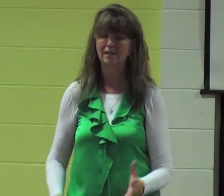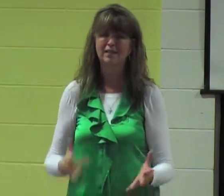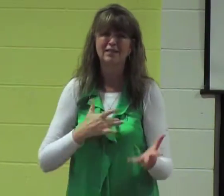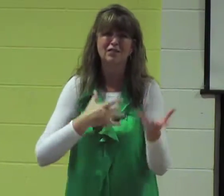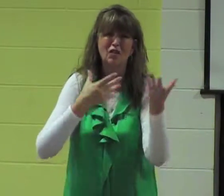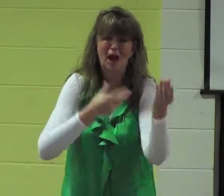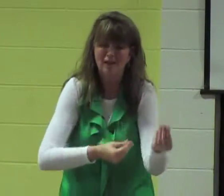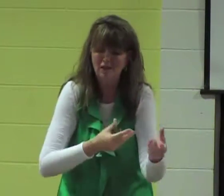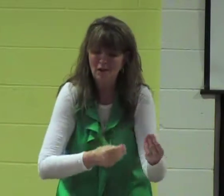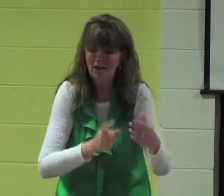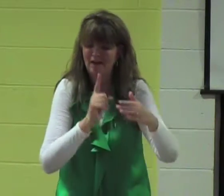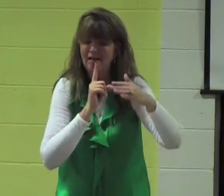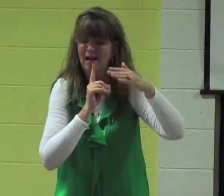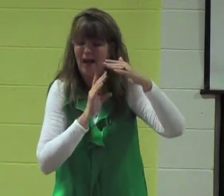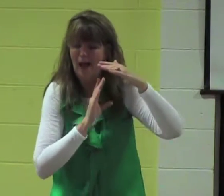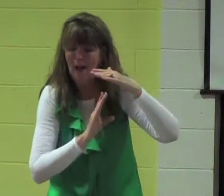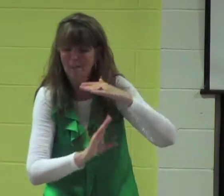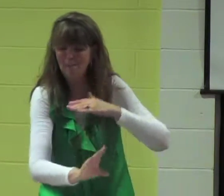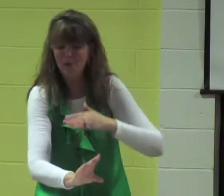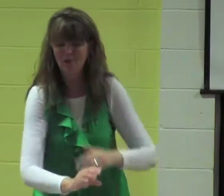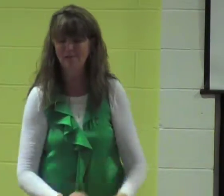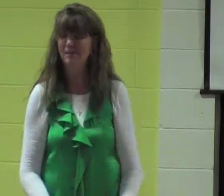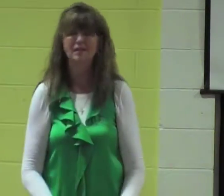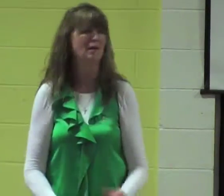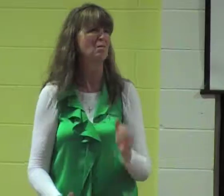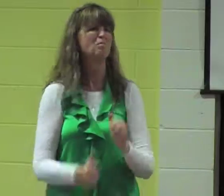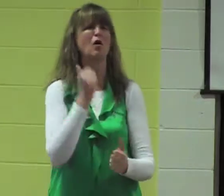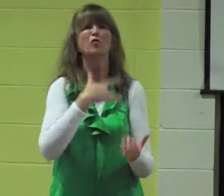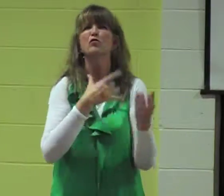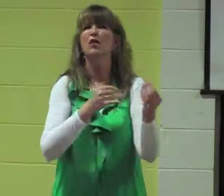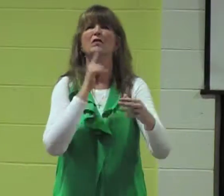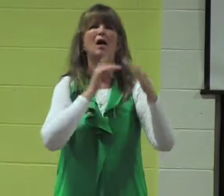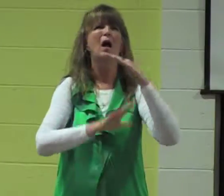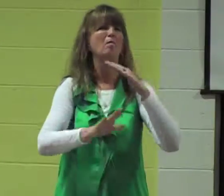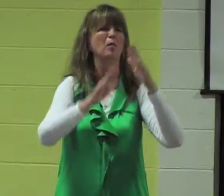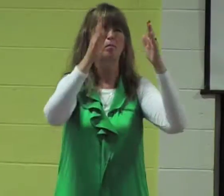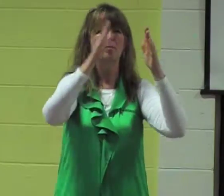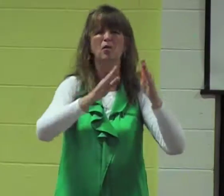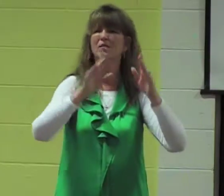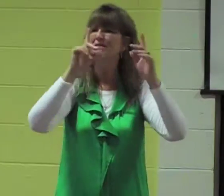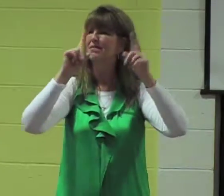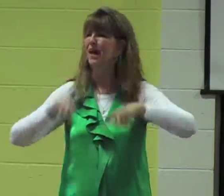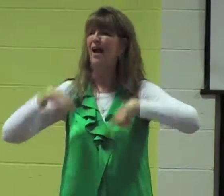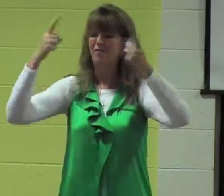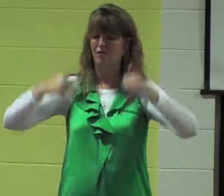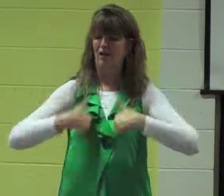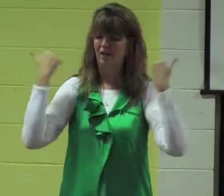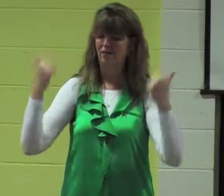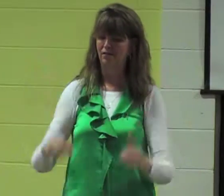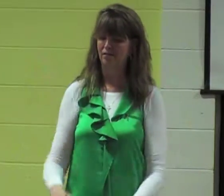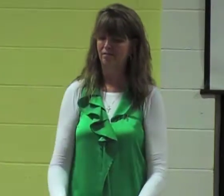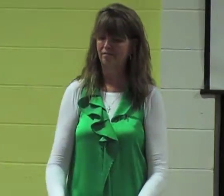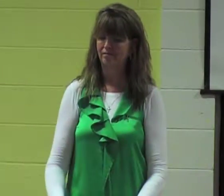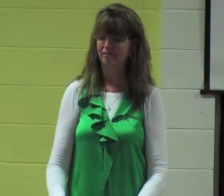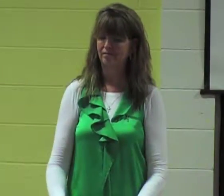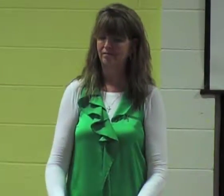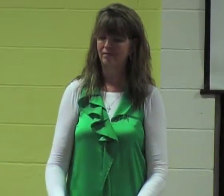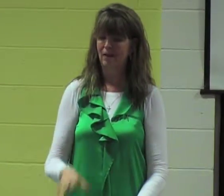but God turns our attention to Christ the gentlest most humble person who's ever